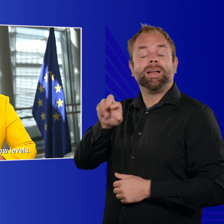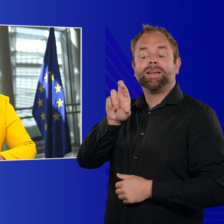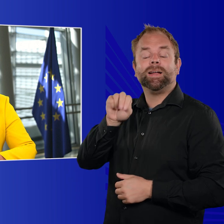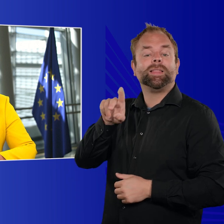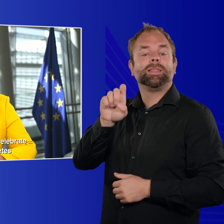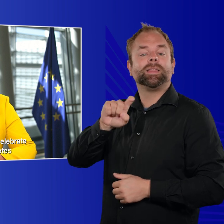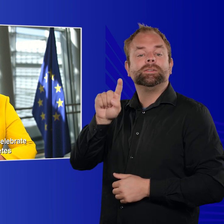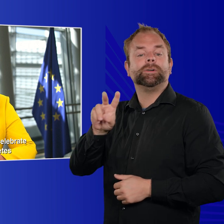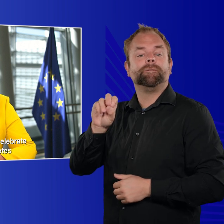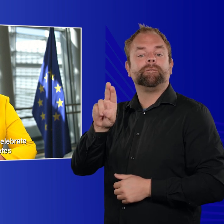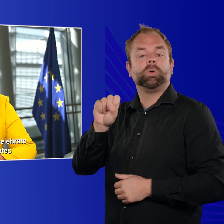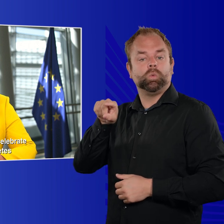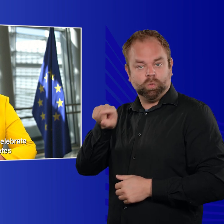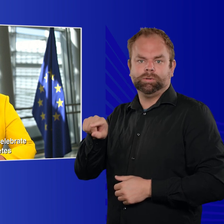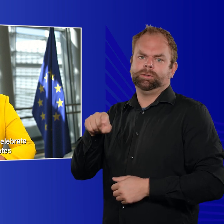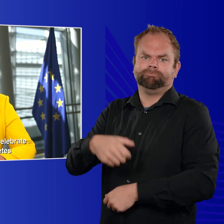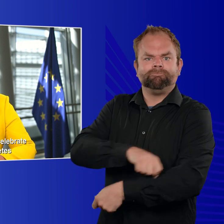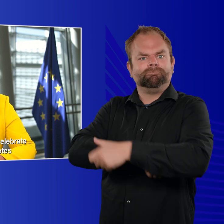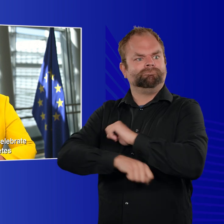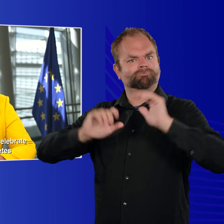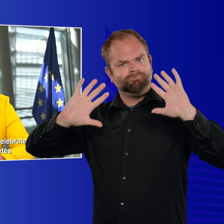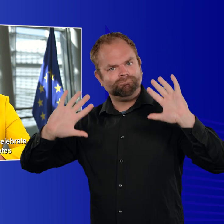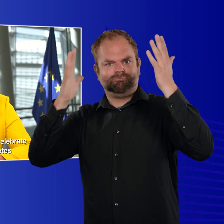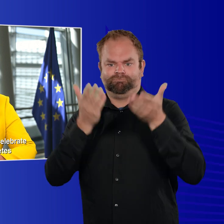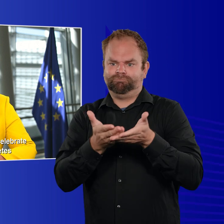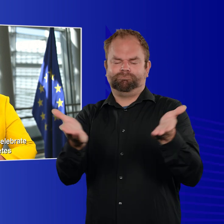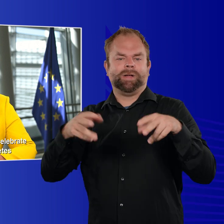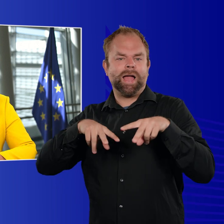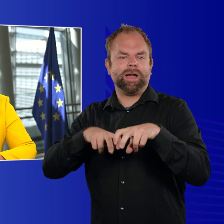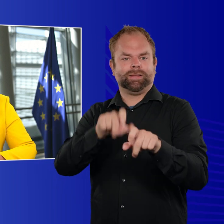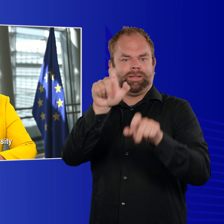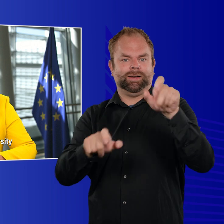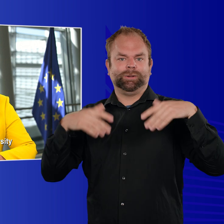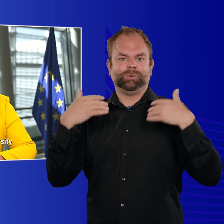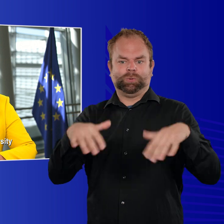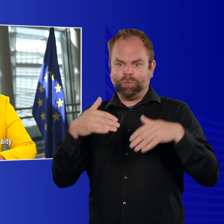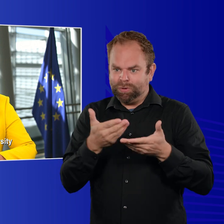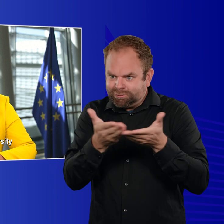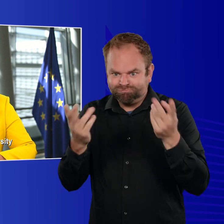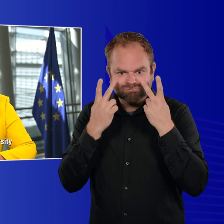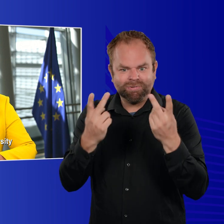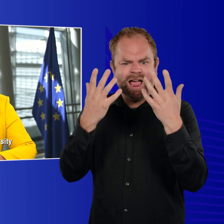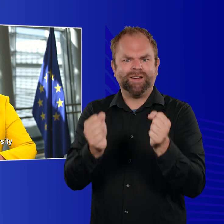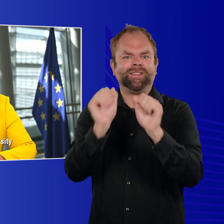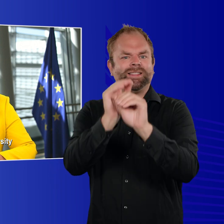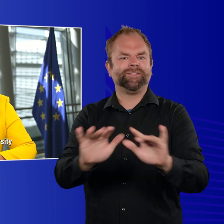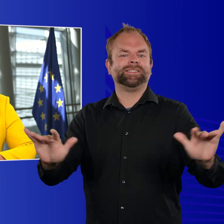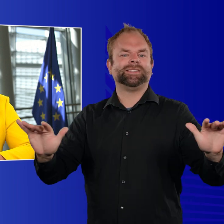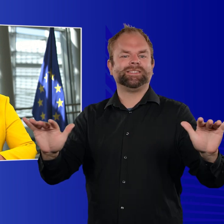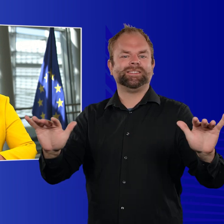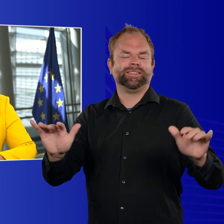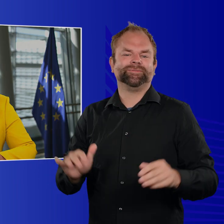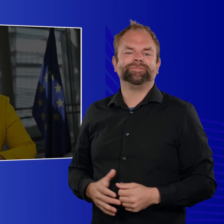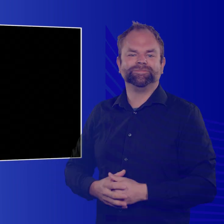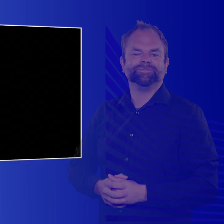levels. Rendezvous is taken to celebrate these incredible athletes and the spirit of diversity they embody.